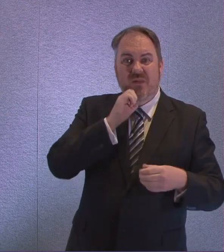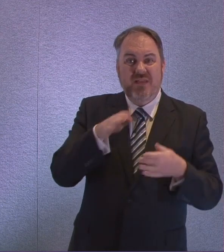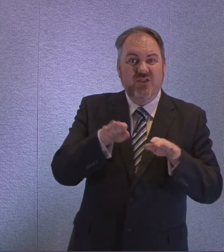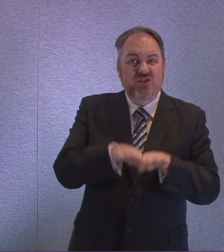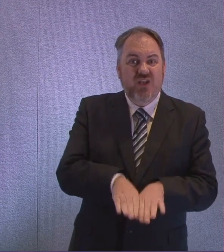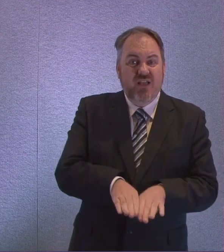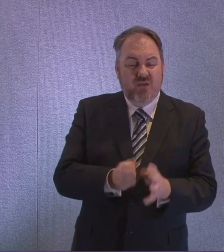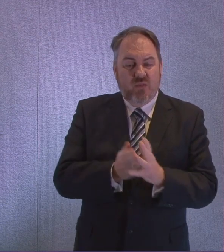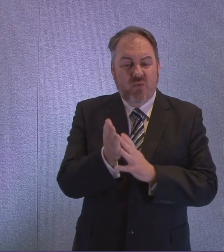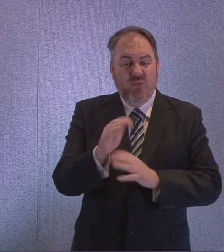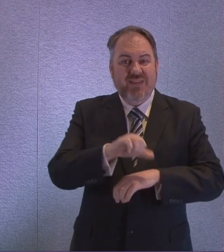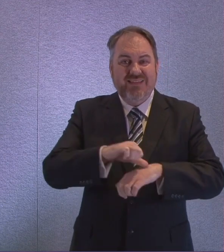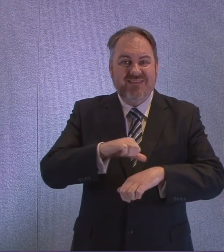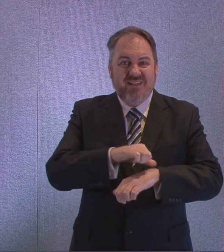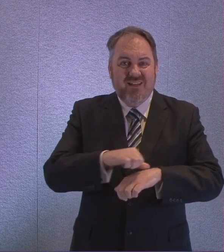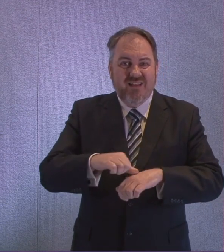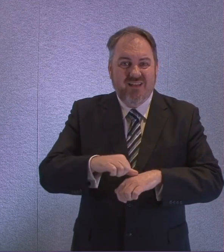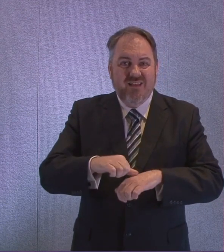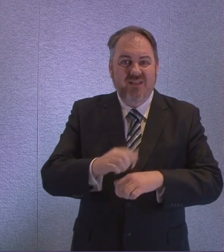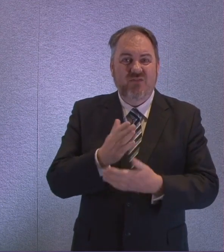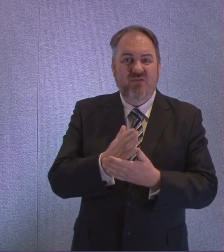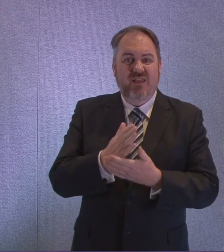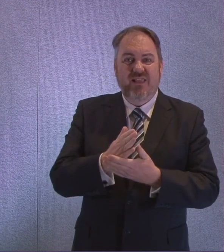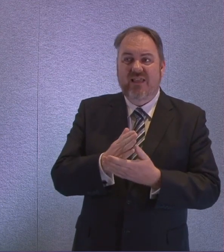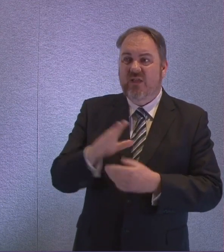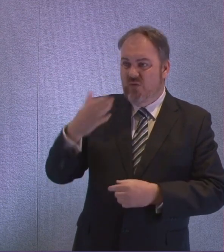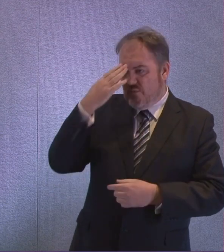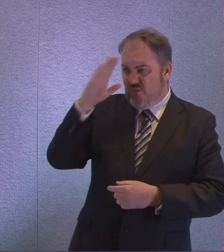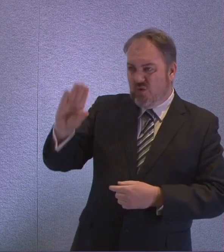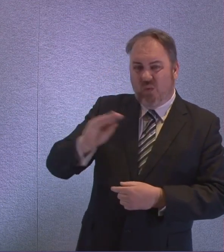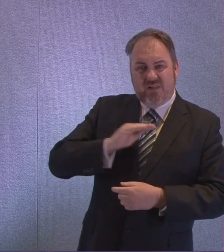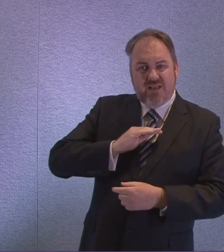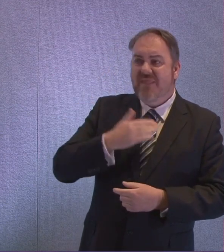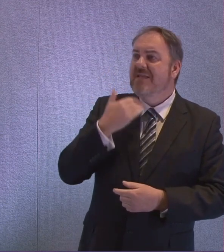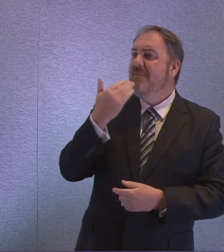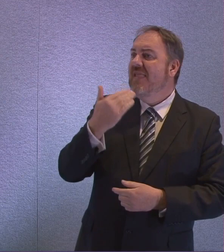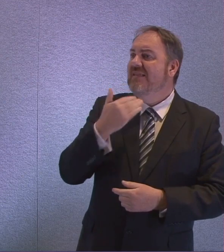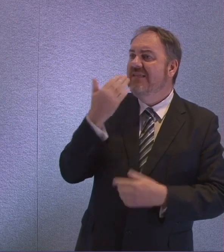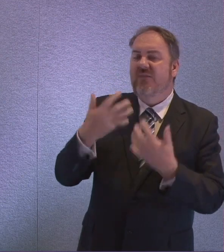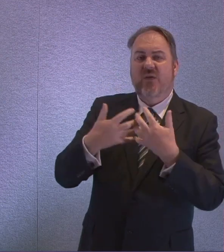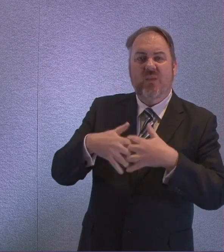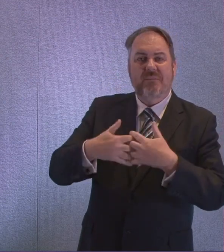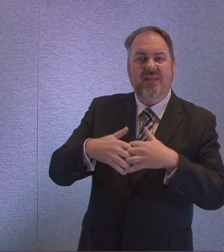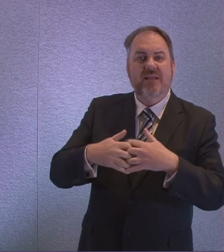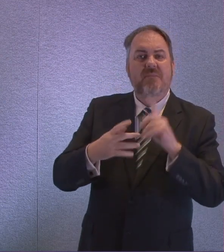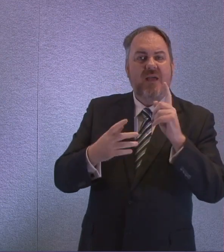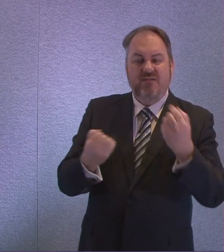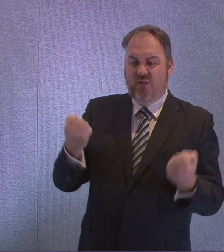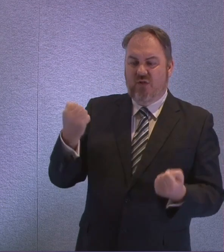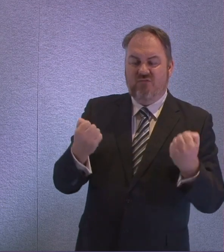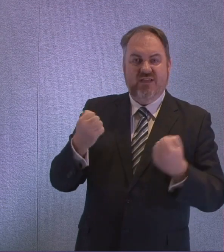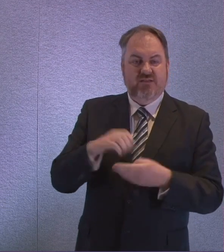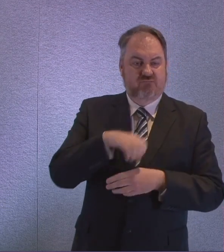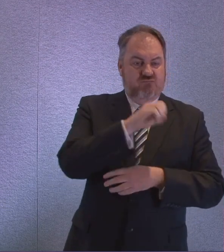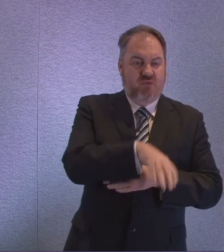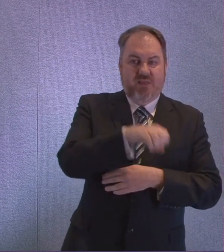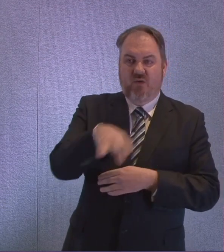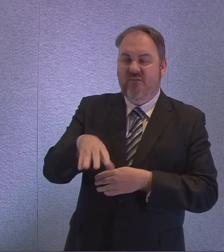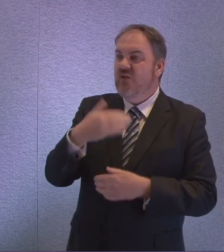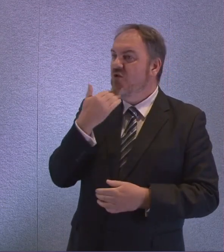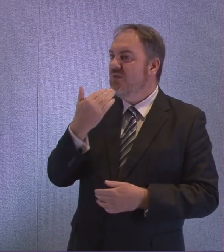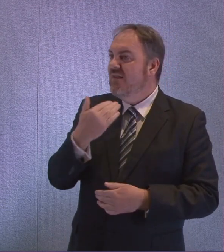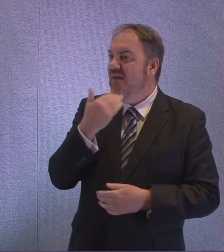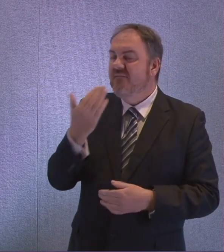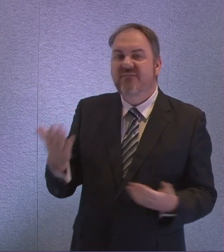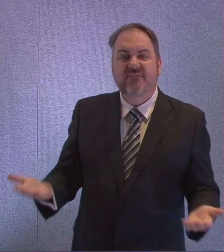Now, for several weeks, we've been told that the supplies are adequate, that the problem is with distribution. And we all know this because we're all getting emails